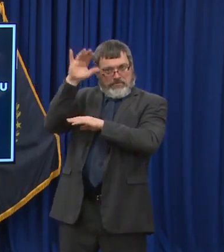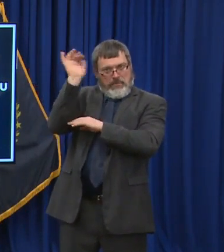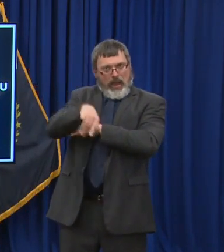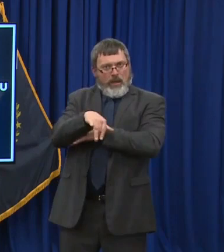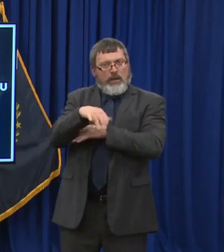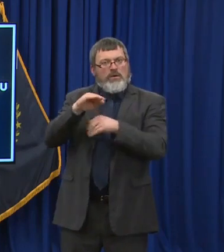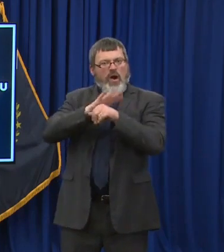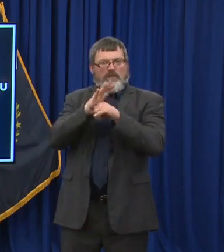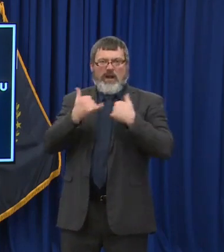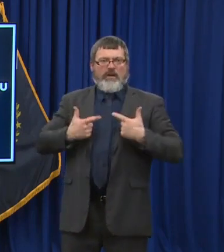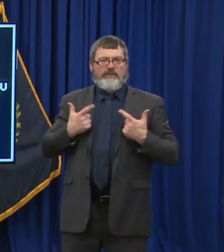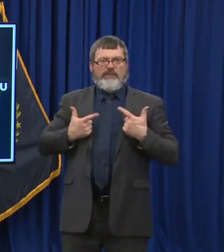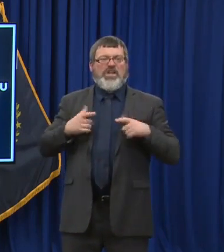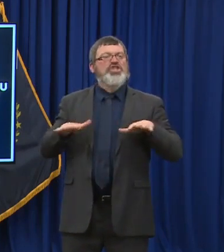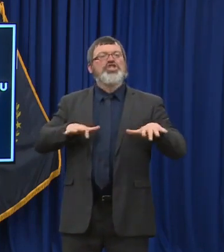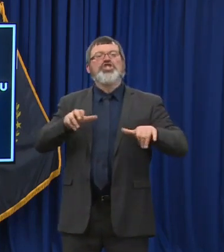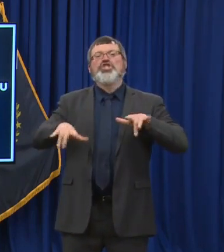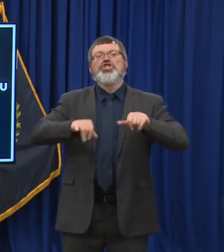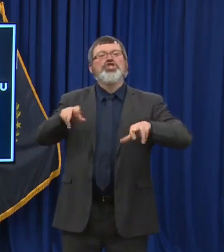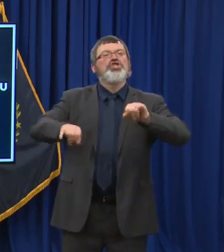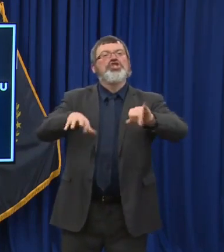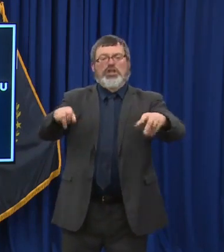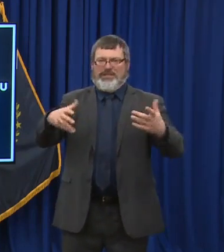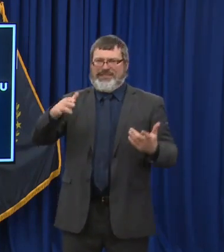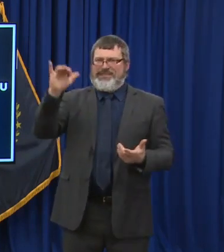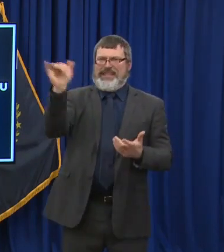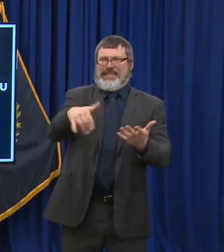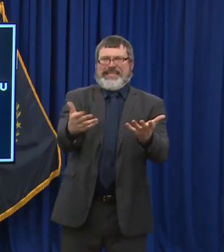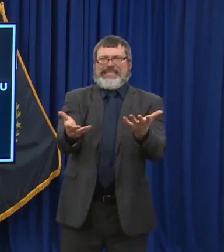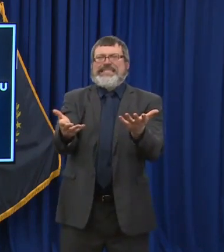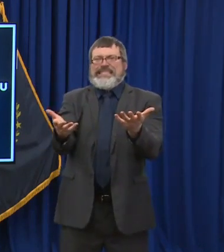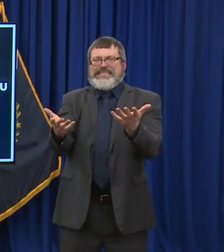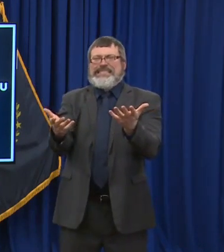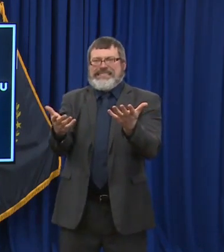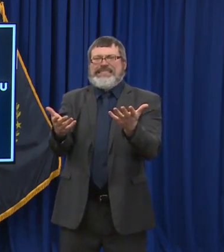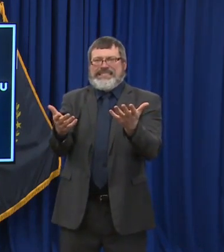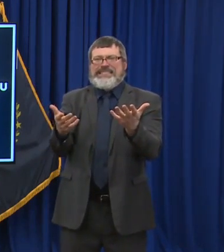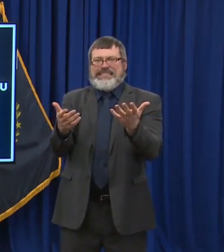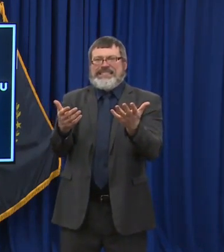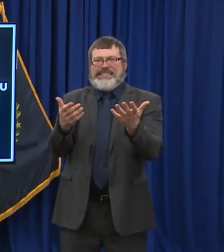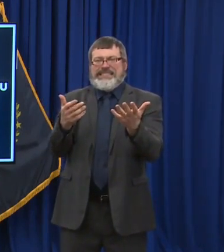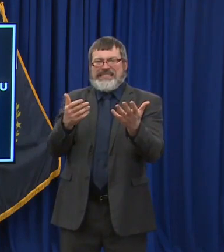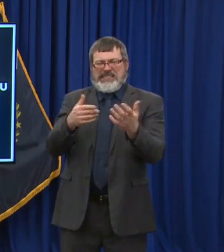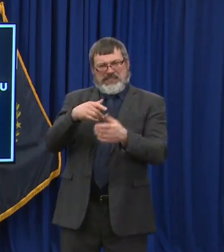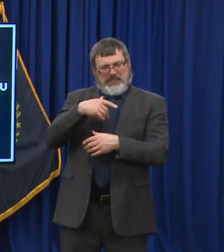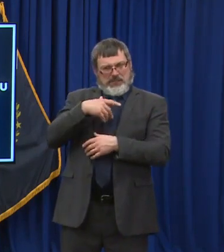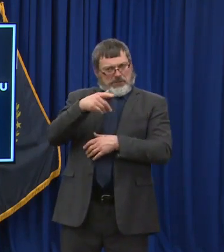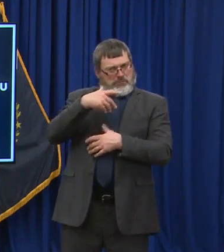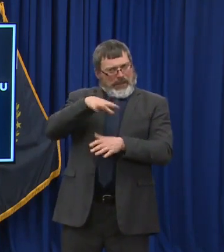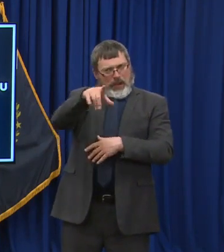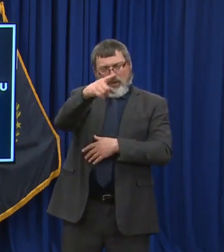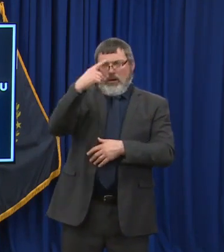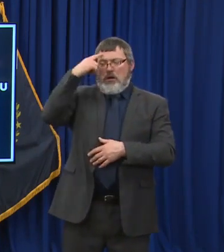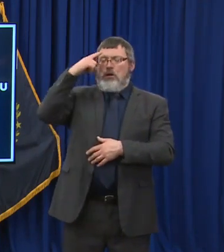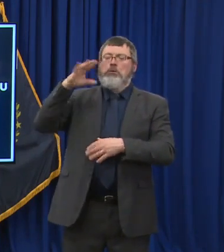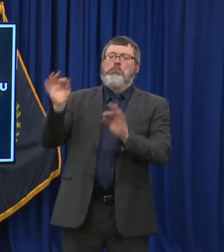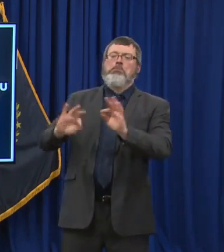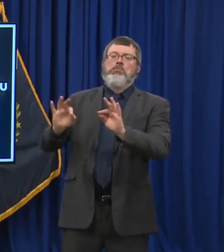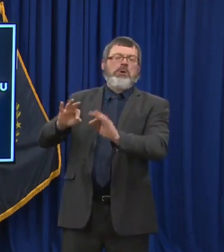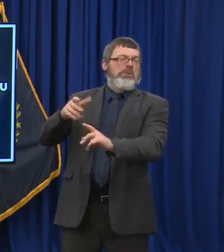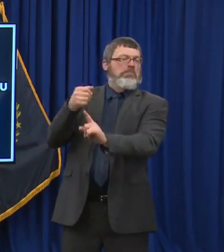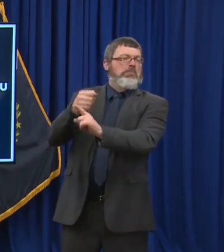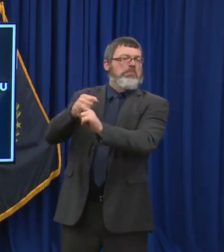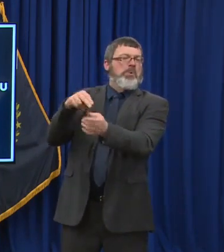just because you're not elderly and infirm, does not mean you are not just by any means immune from COVID, but it can have very, very severe